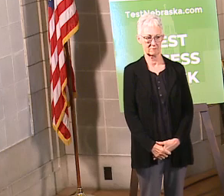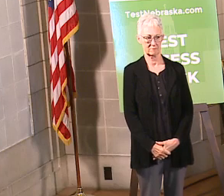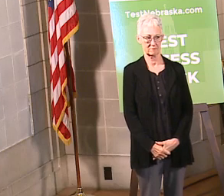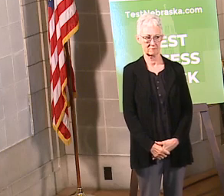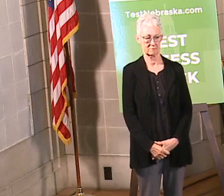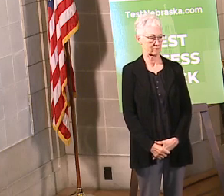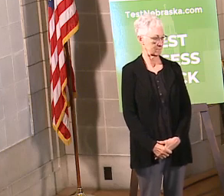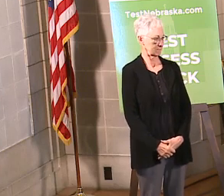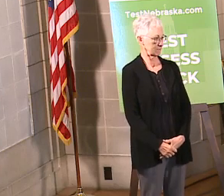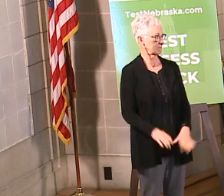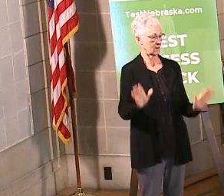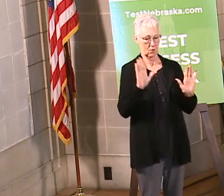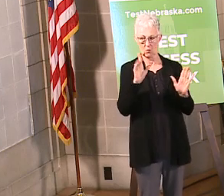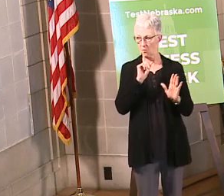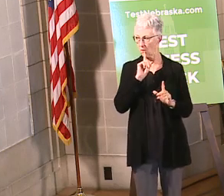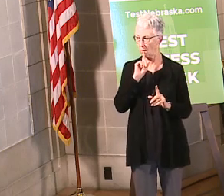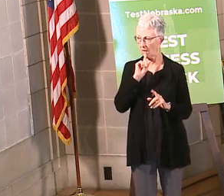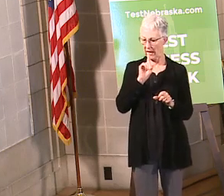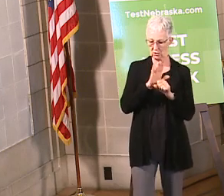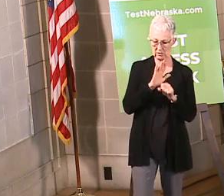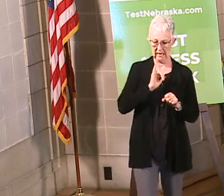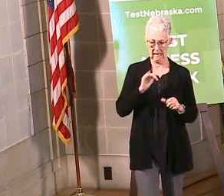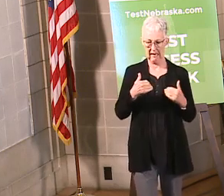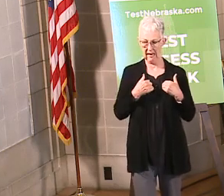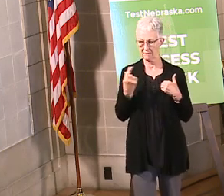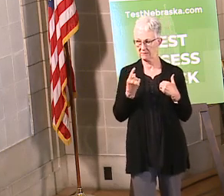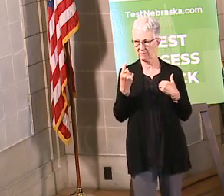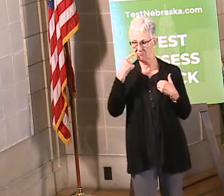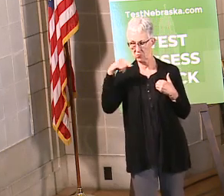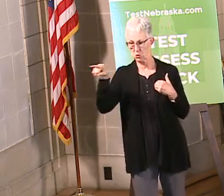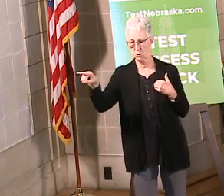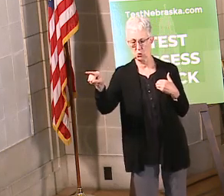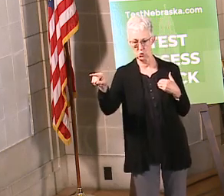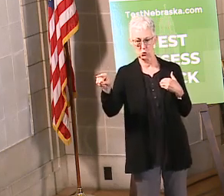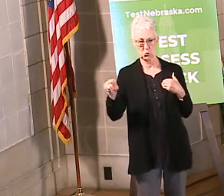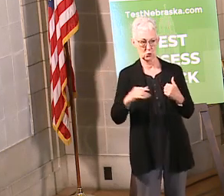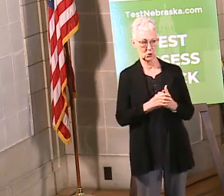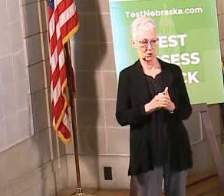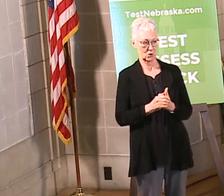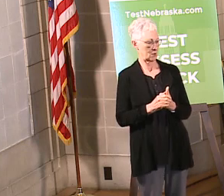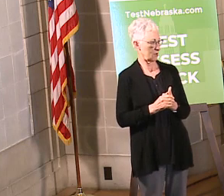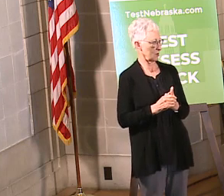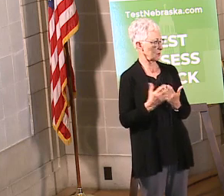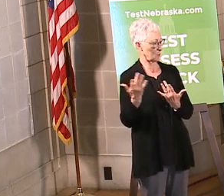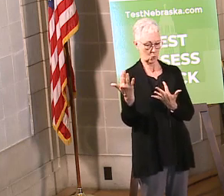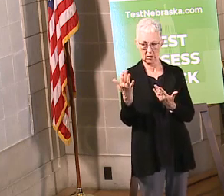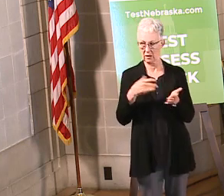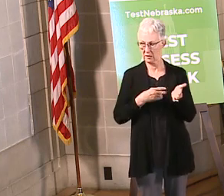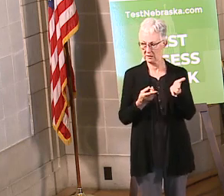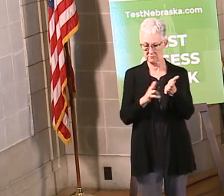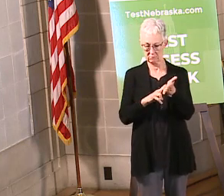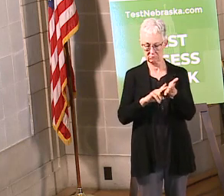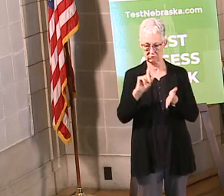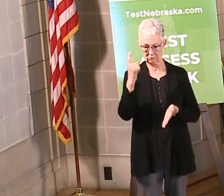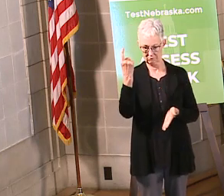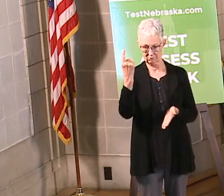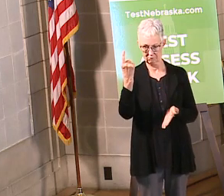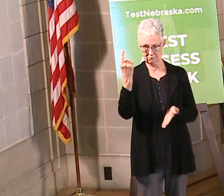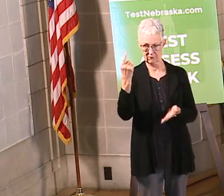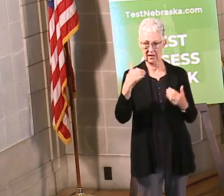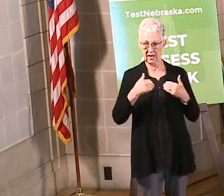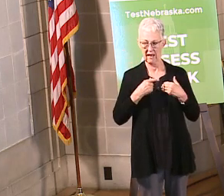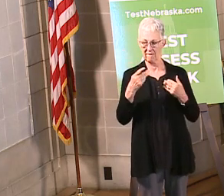And, oh, actually, I'm sorry. I have something here for you. You just ran away before I forgot to sign it. Hold on a second. Let me get this signed for you, because I do have the